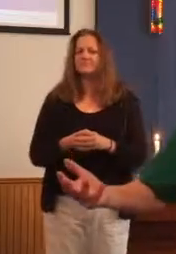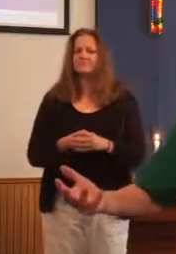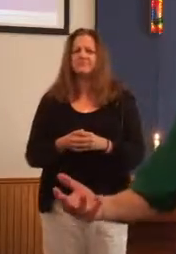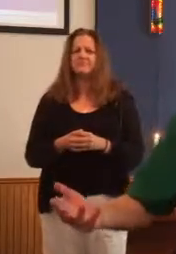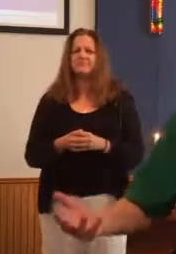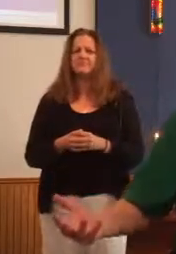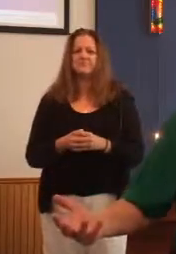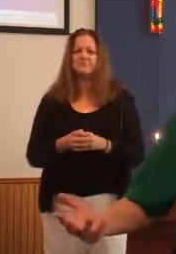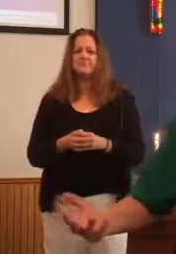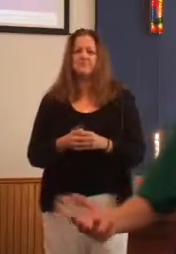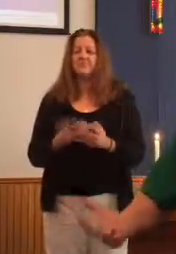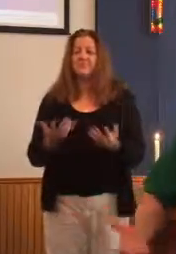But it makes us unhappy.